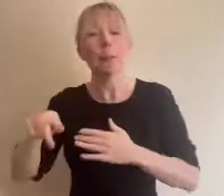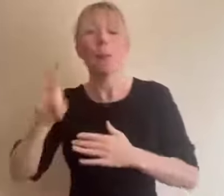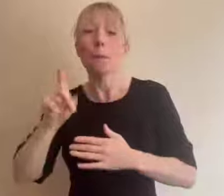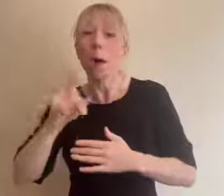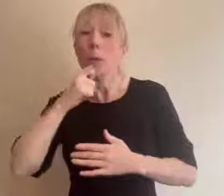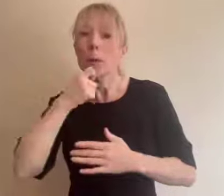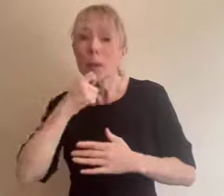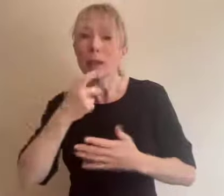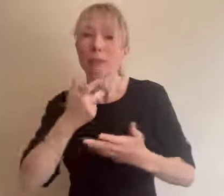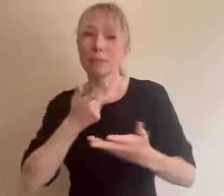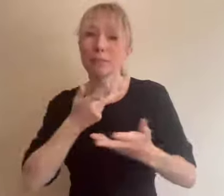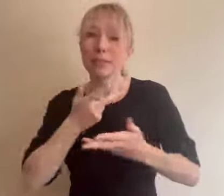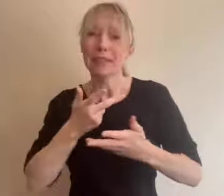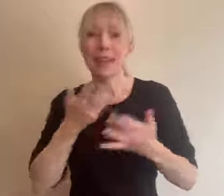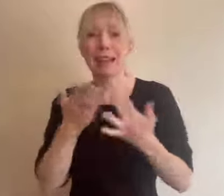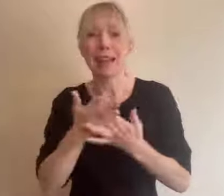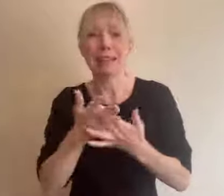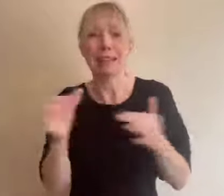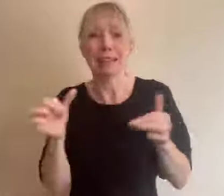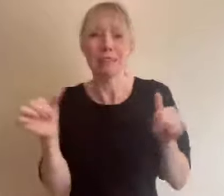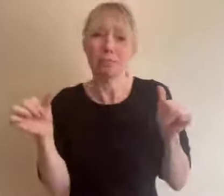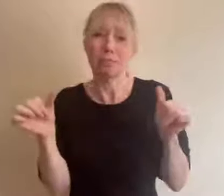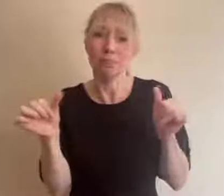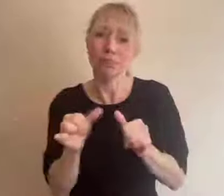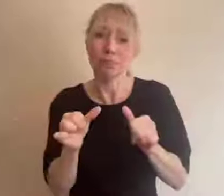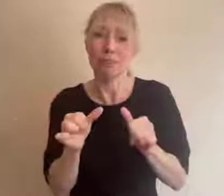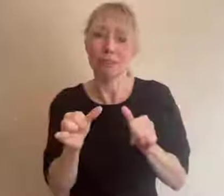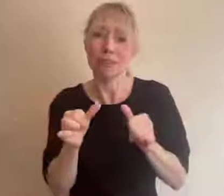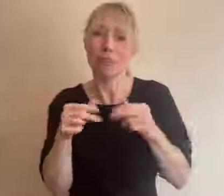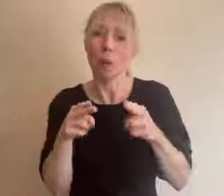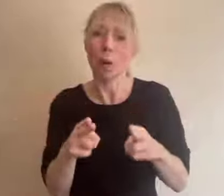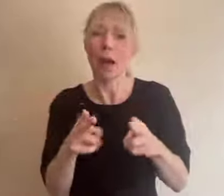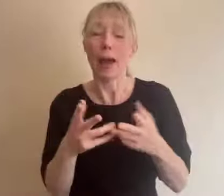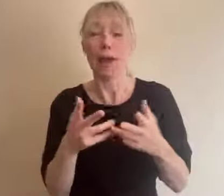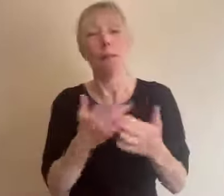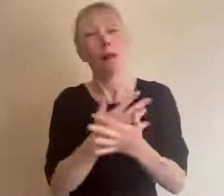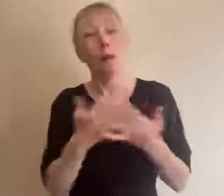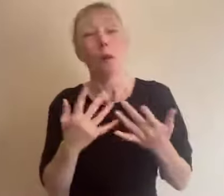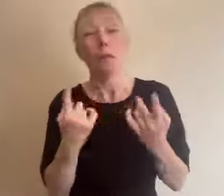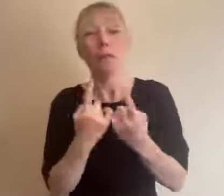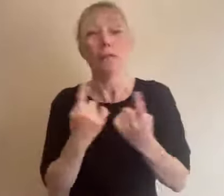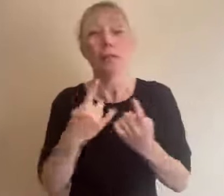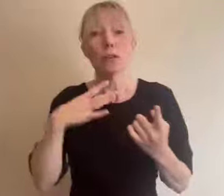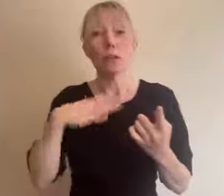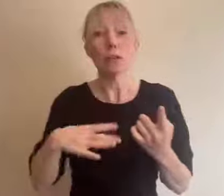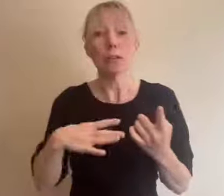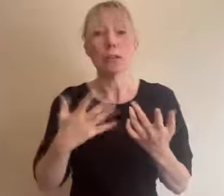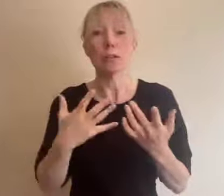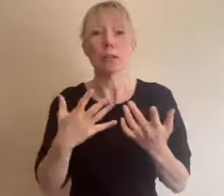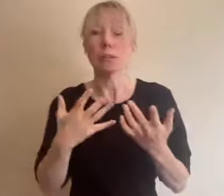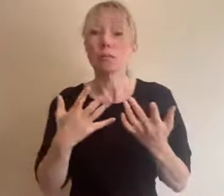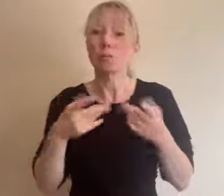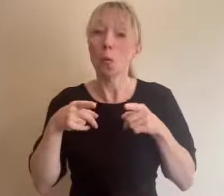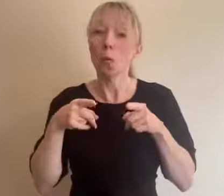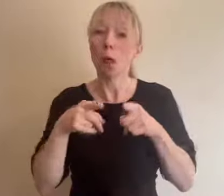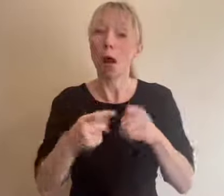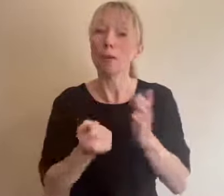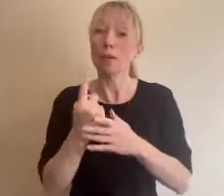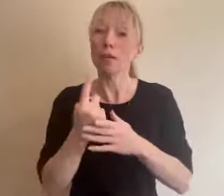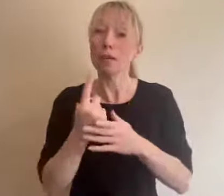many of the provisions you need to make your hybrid event accessible are ones you would need and should already have for your in